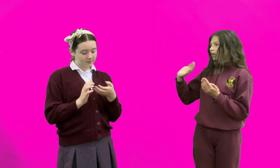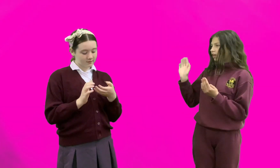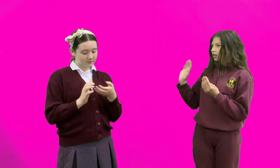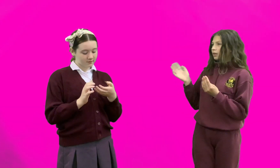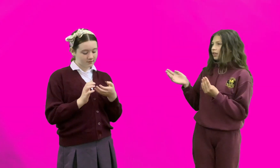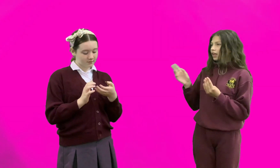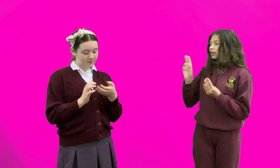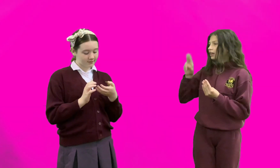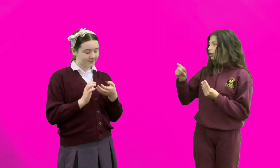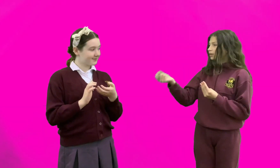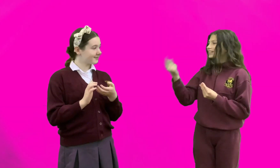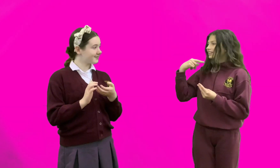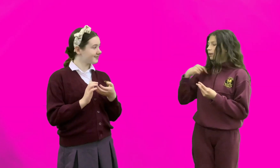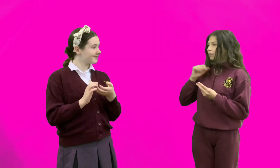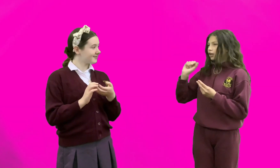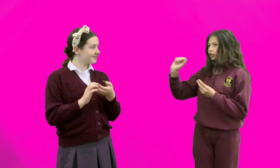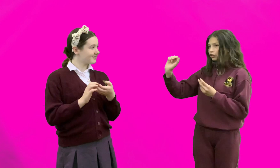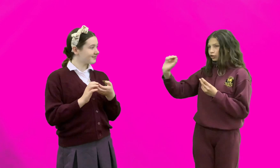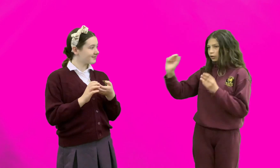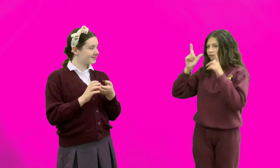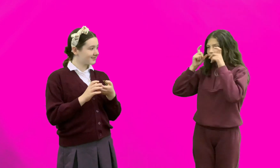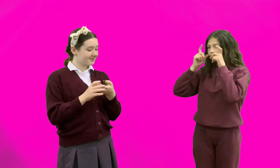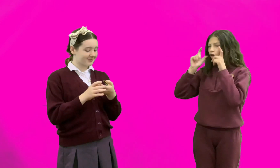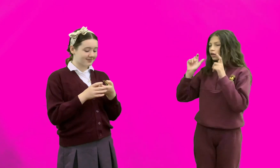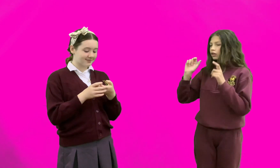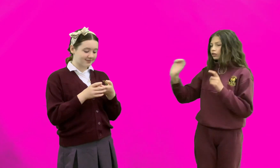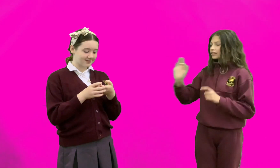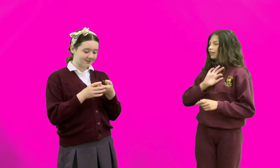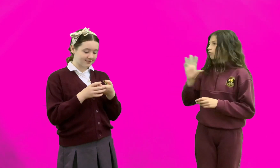Hi. Hi. Can you send me a photo with no clothes on?